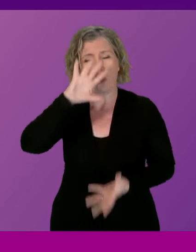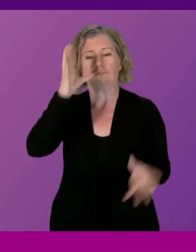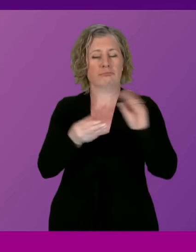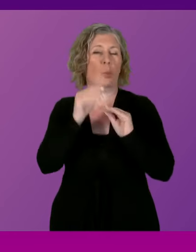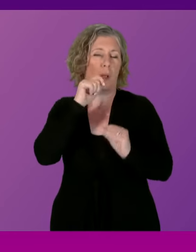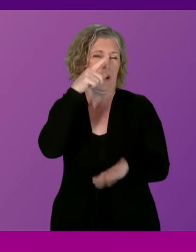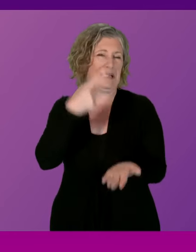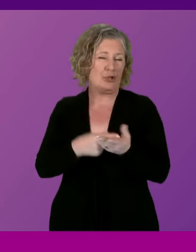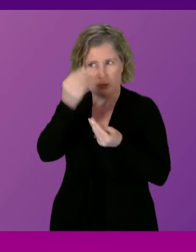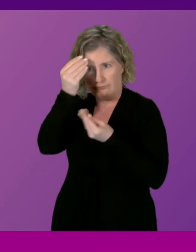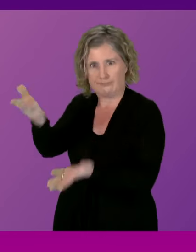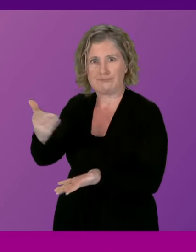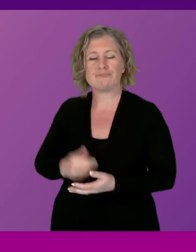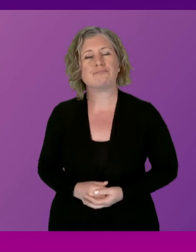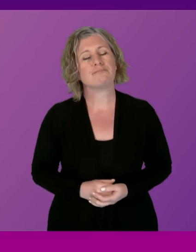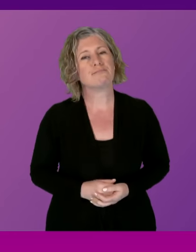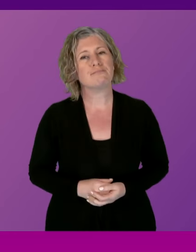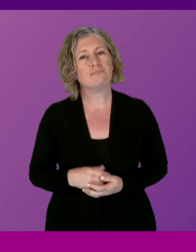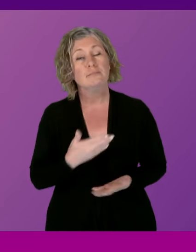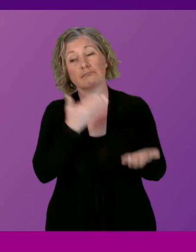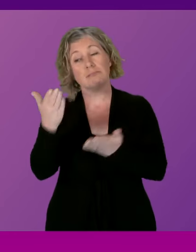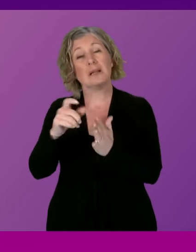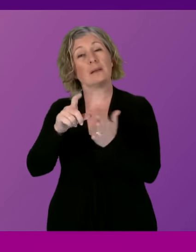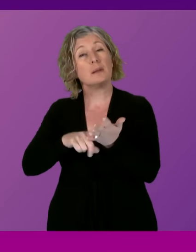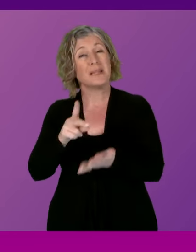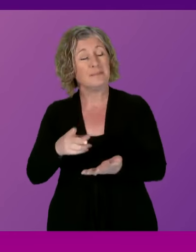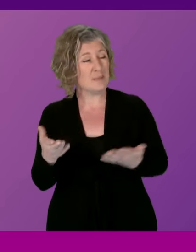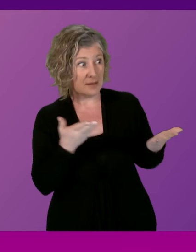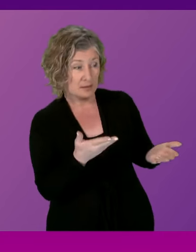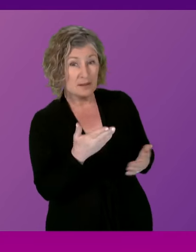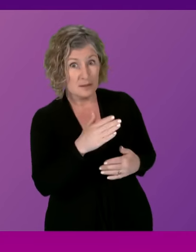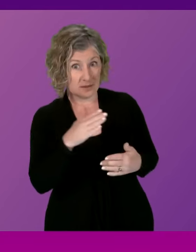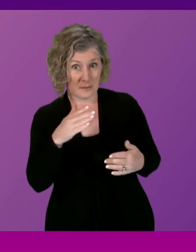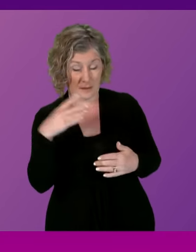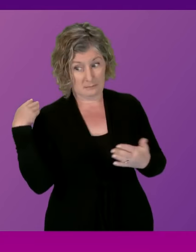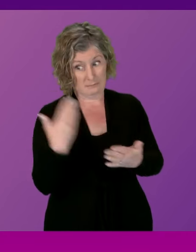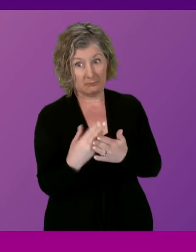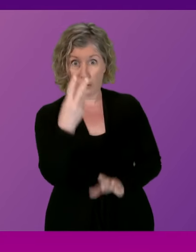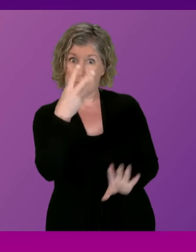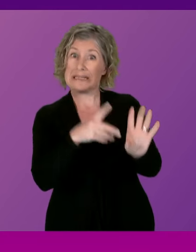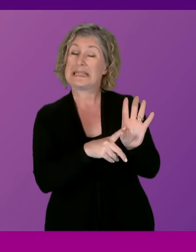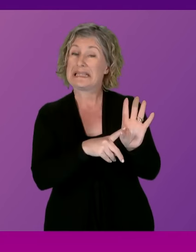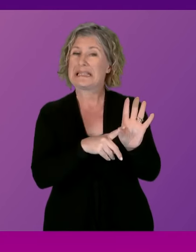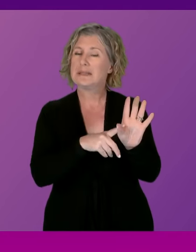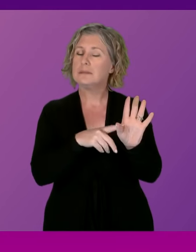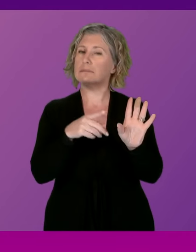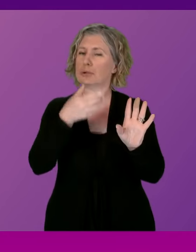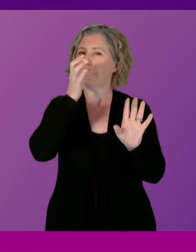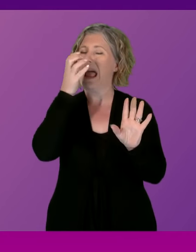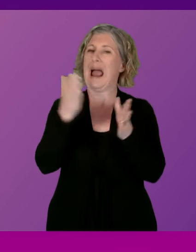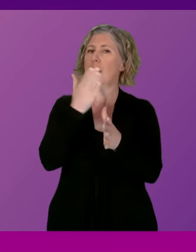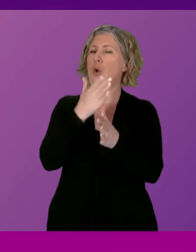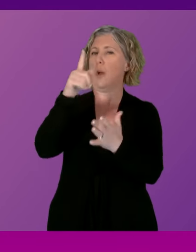Douglas Lumsden. First Minister, it's now three years since alcohol was banned on Scotrail trains as a COVID